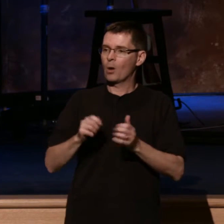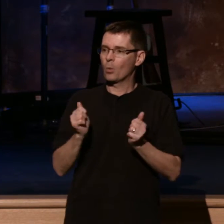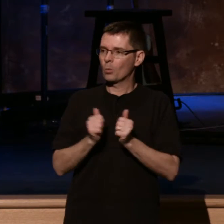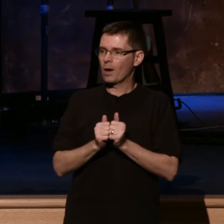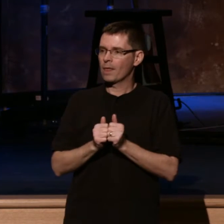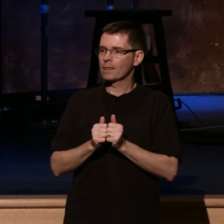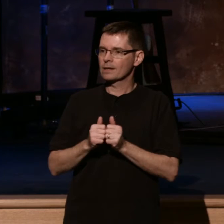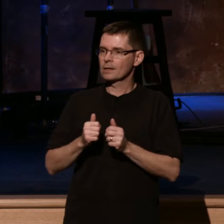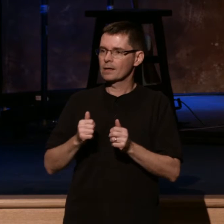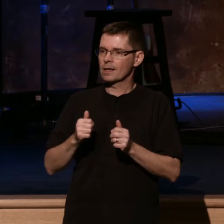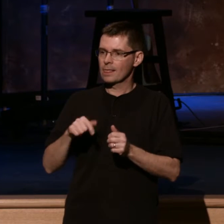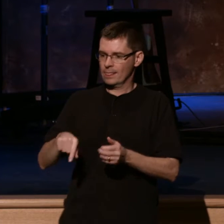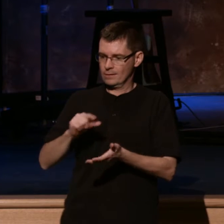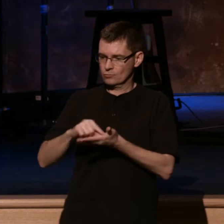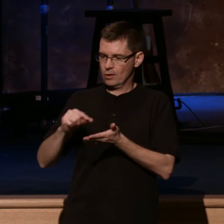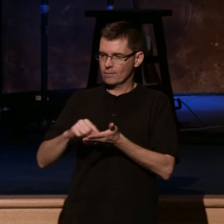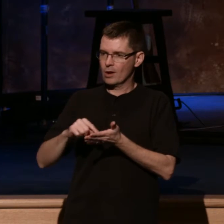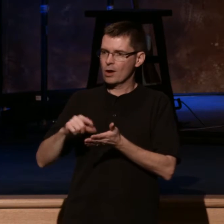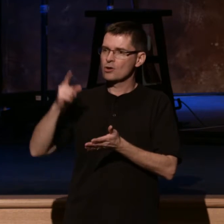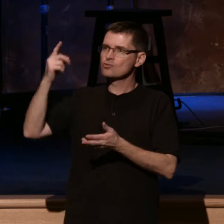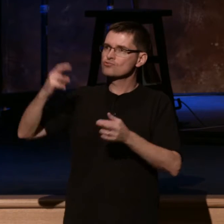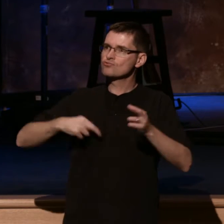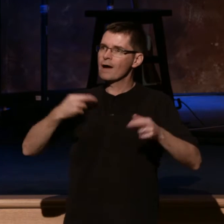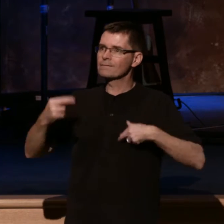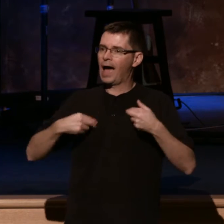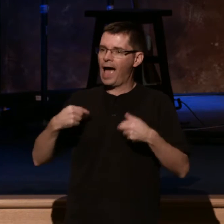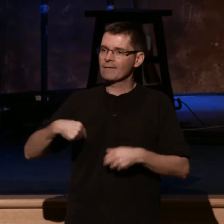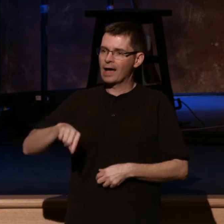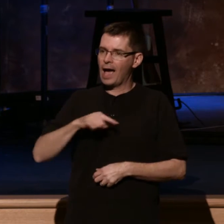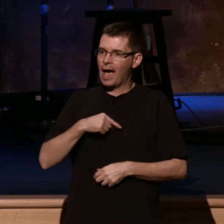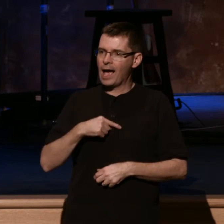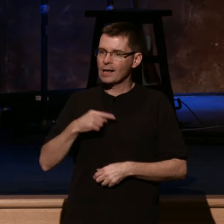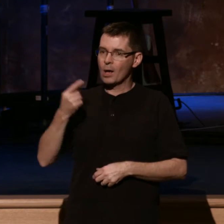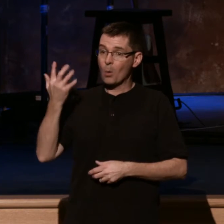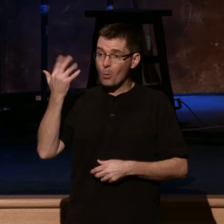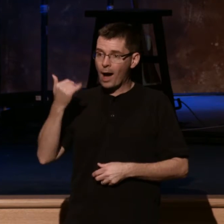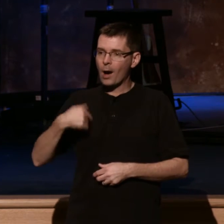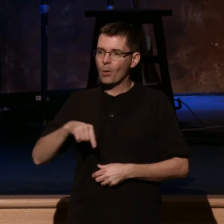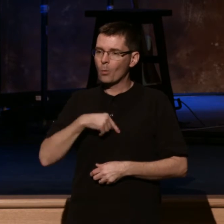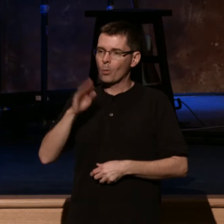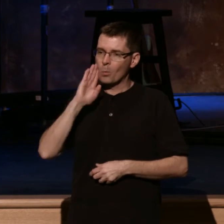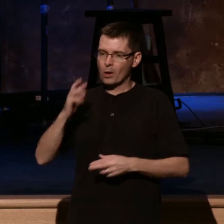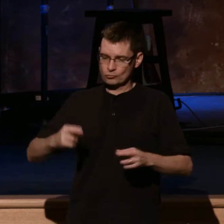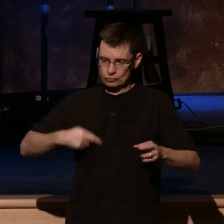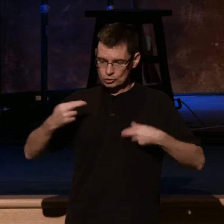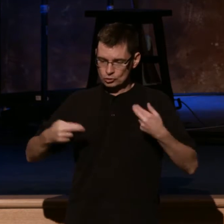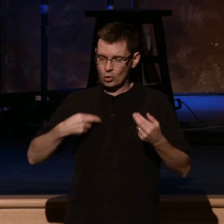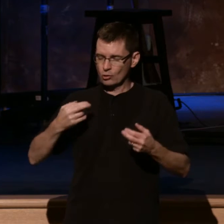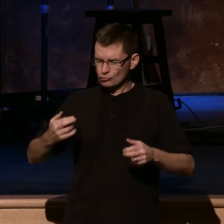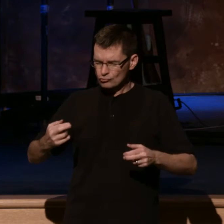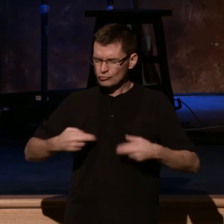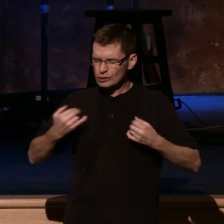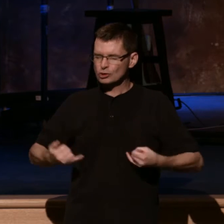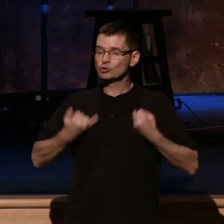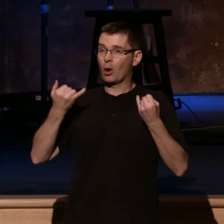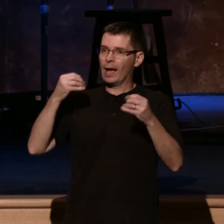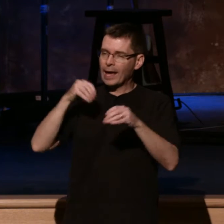revive us again that your people will rejoice in you? There's a second purpose.